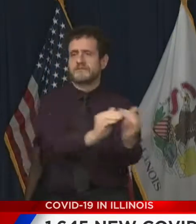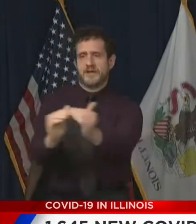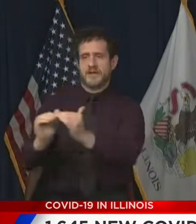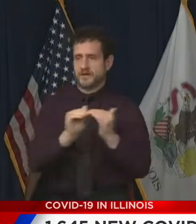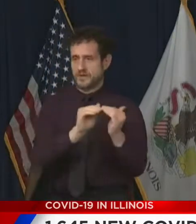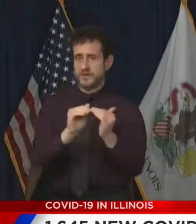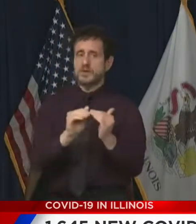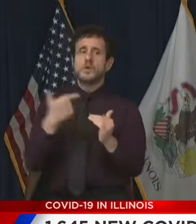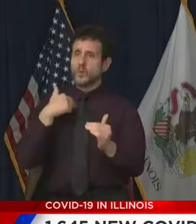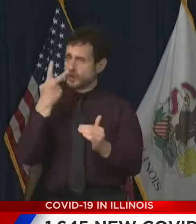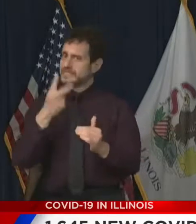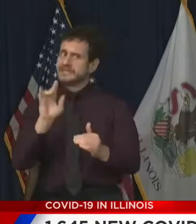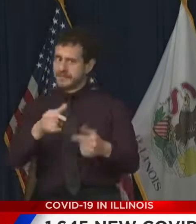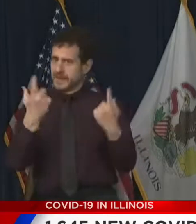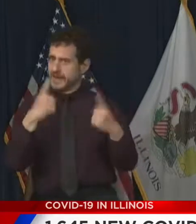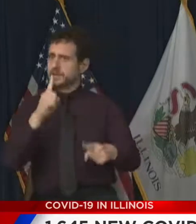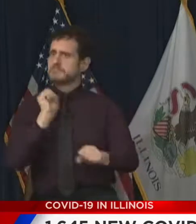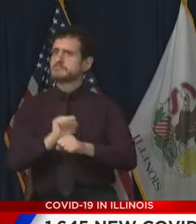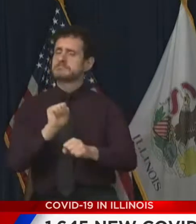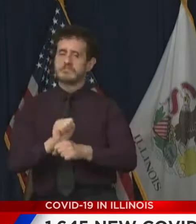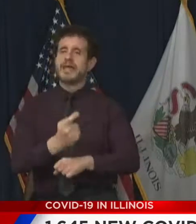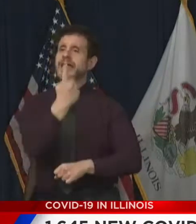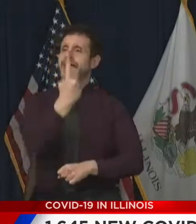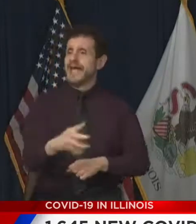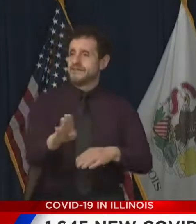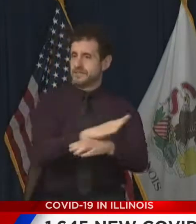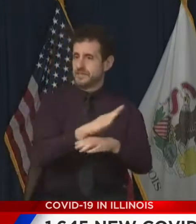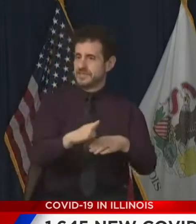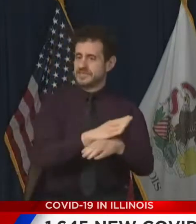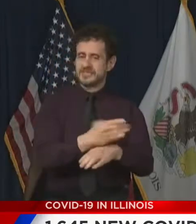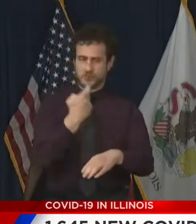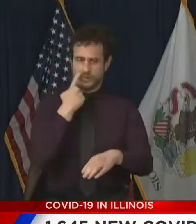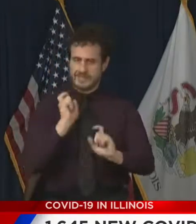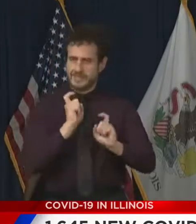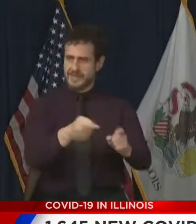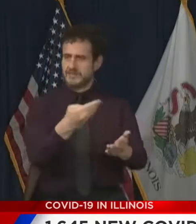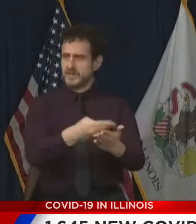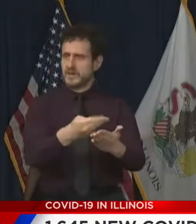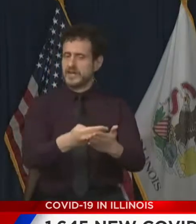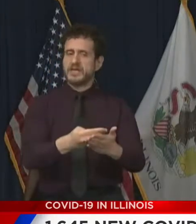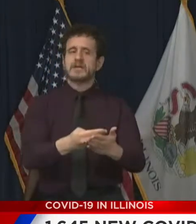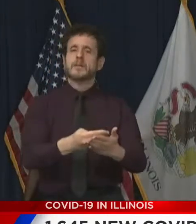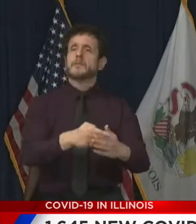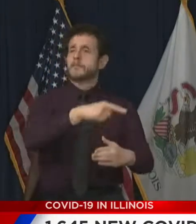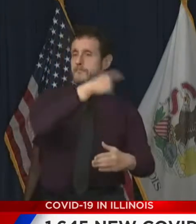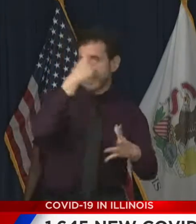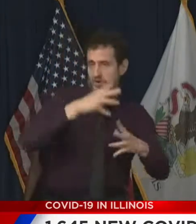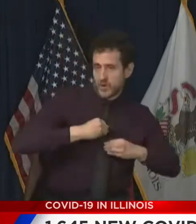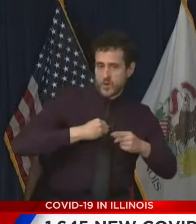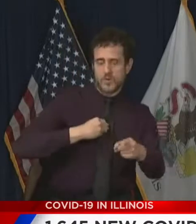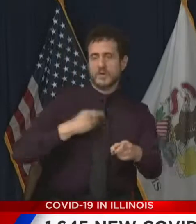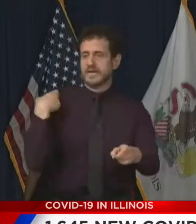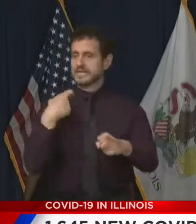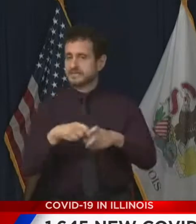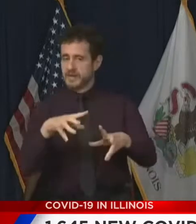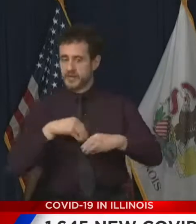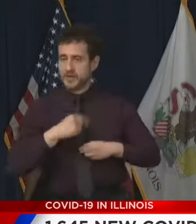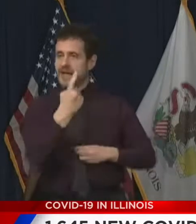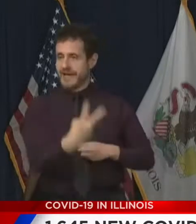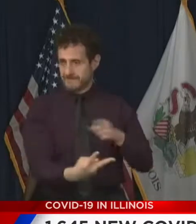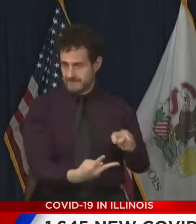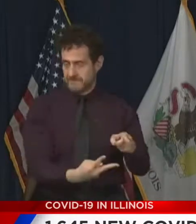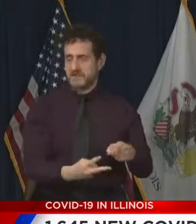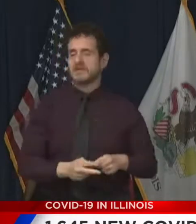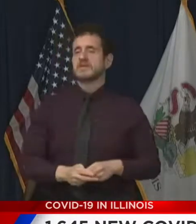results. Half of the businesses receiving awards today in this round are minority owned. More than $24 million in grants will